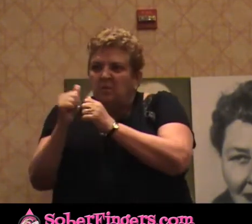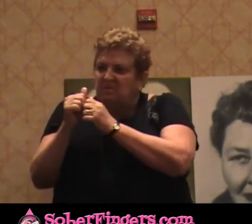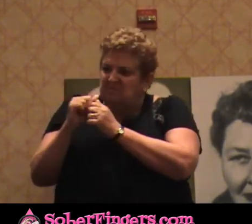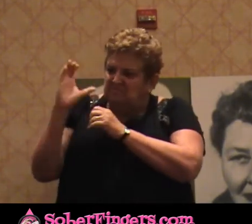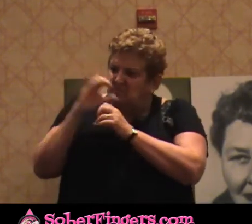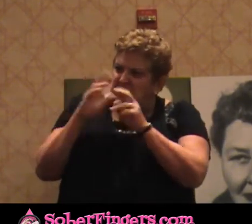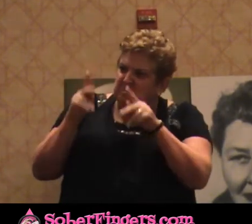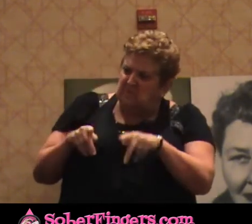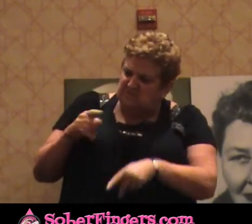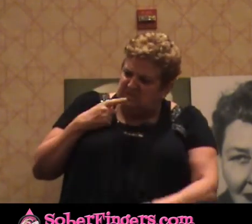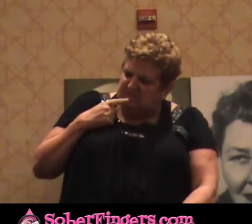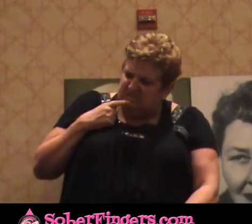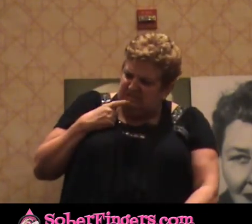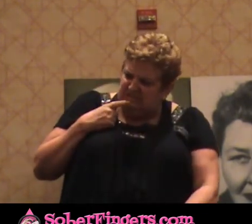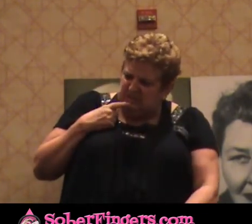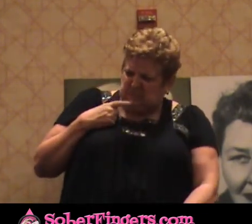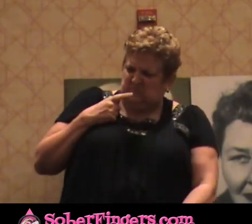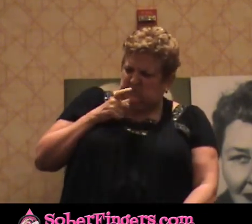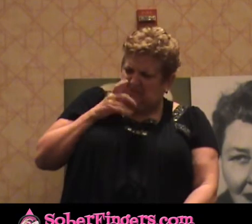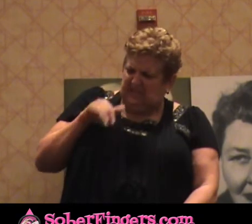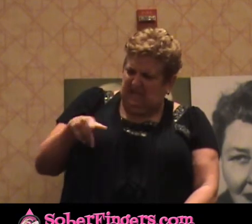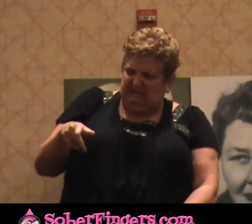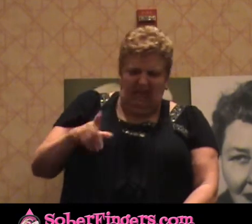I don't walk in alleys and say something is wrong.